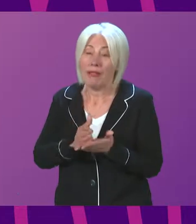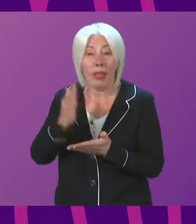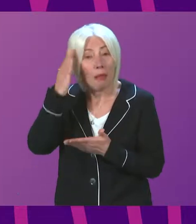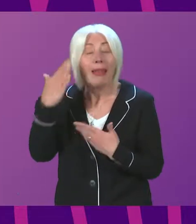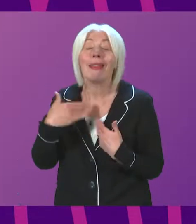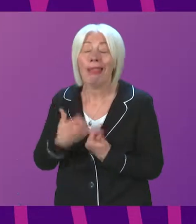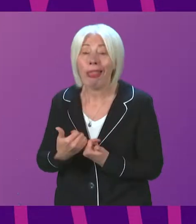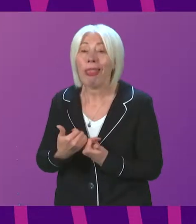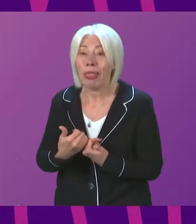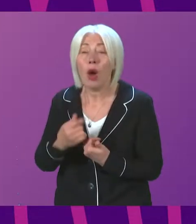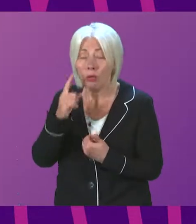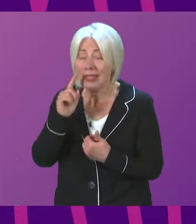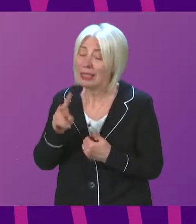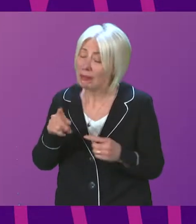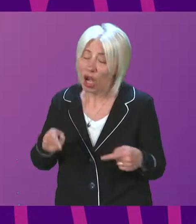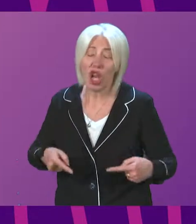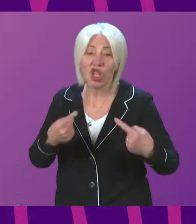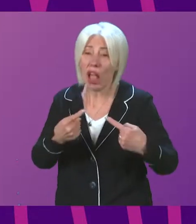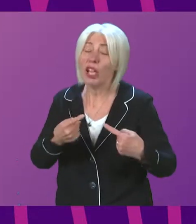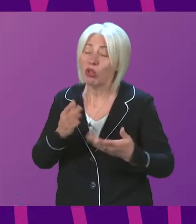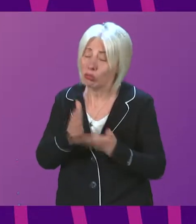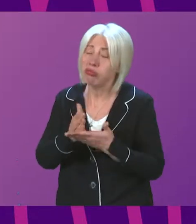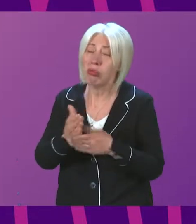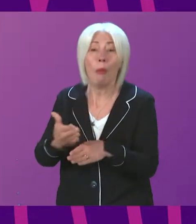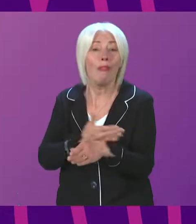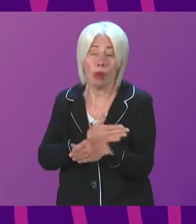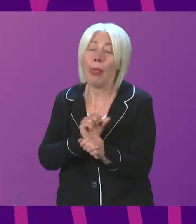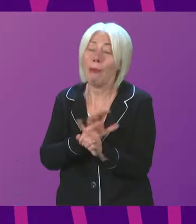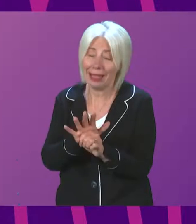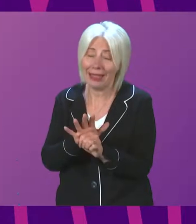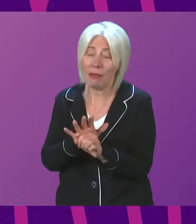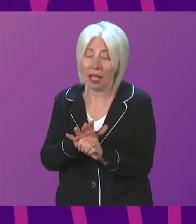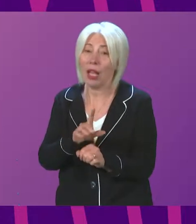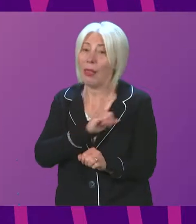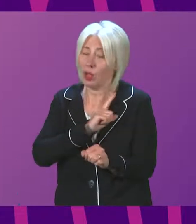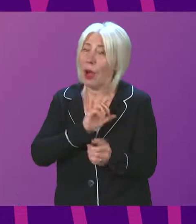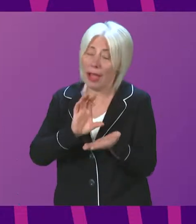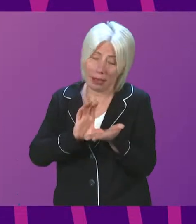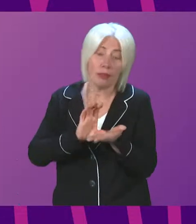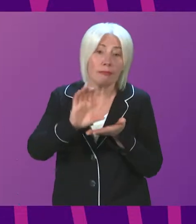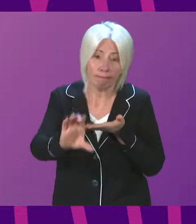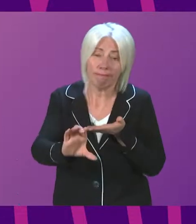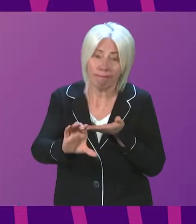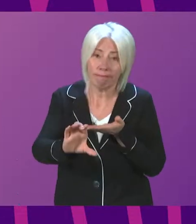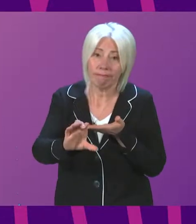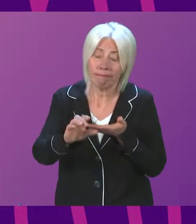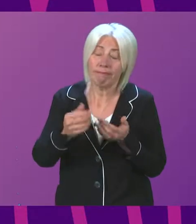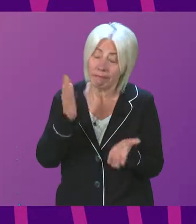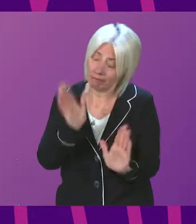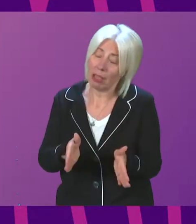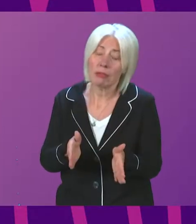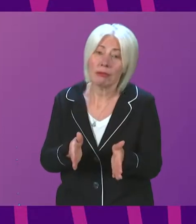we were seeing significant challenges before the pandemic, which is why much of the investment I have talked about has been happening.